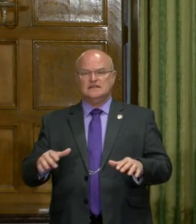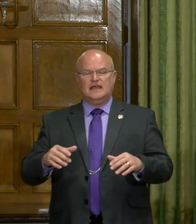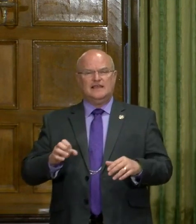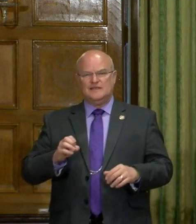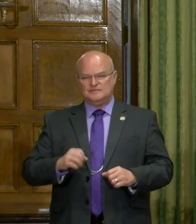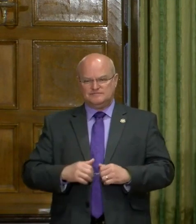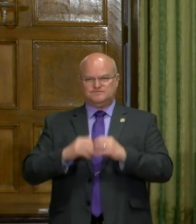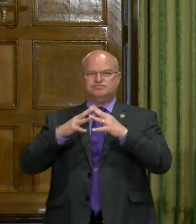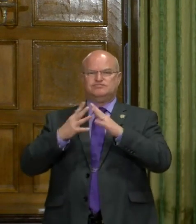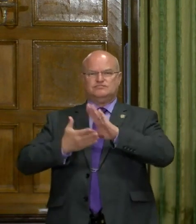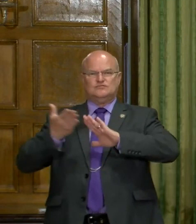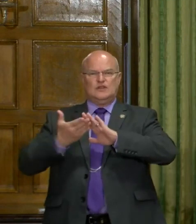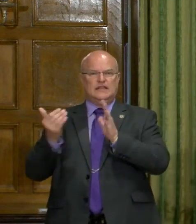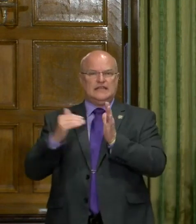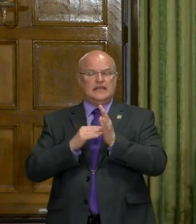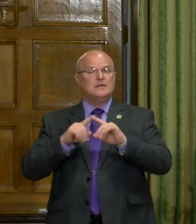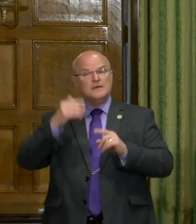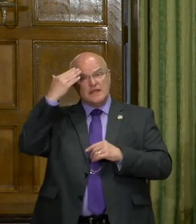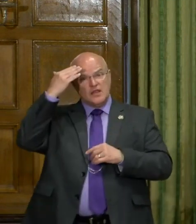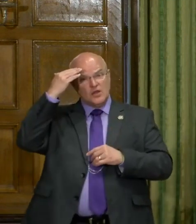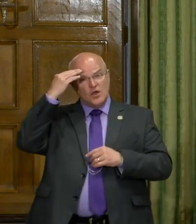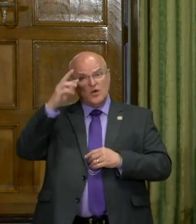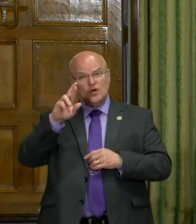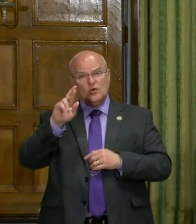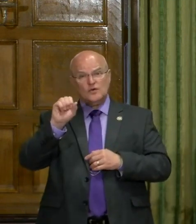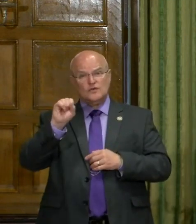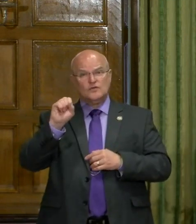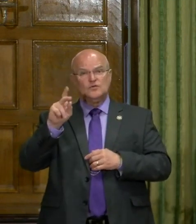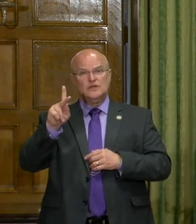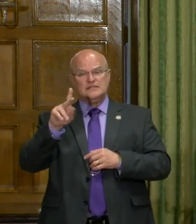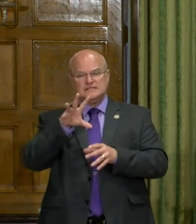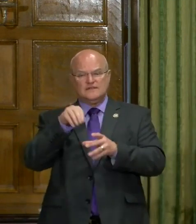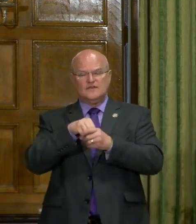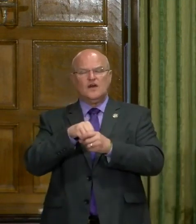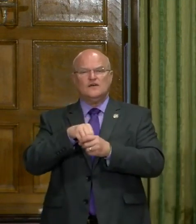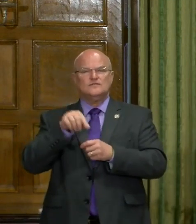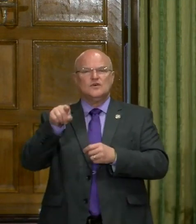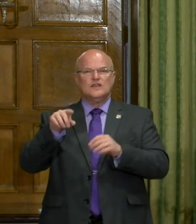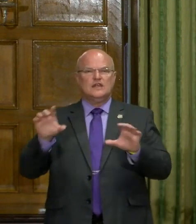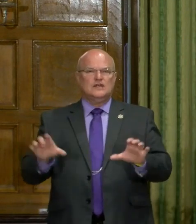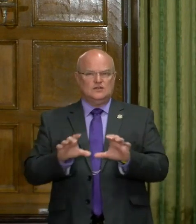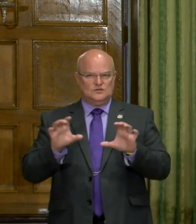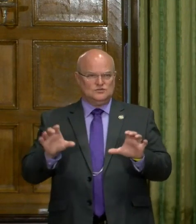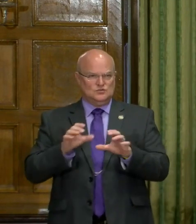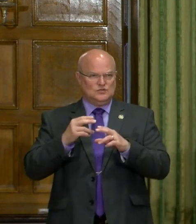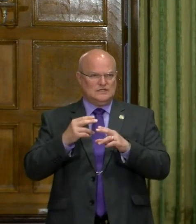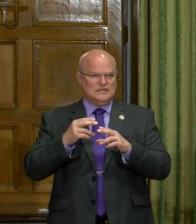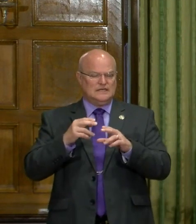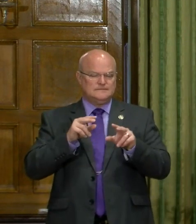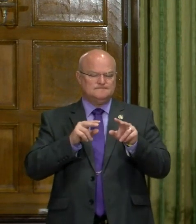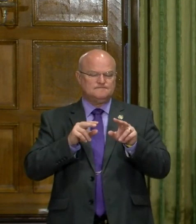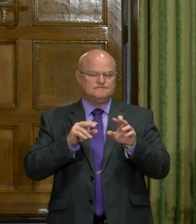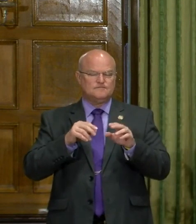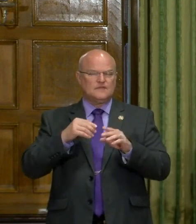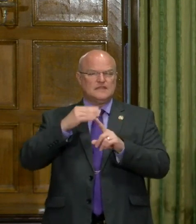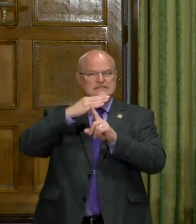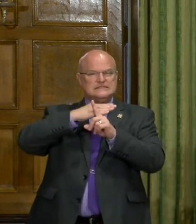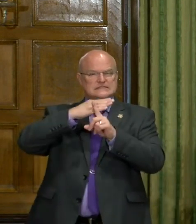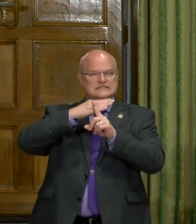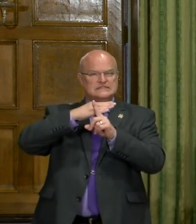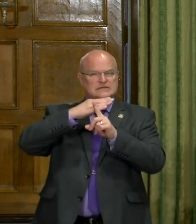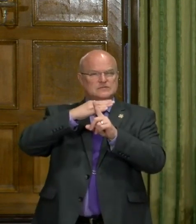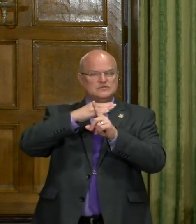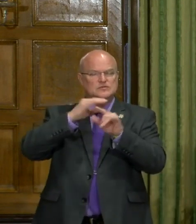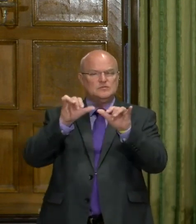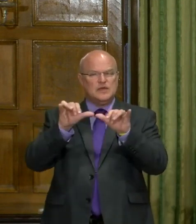in operation. Uh, but they know the risk that's involved. And so they're, you know, doing, uh, temperament, temperature,